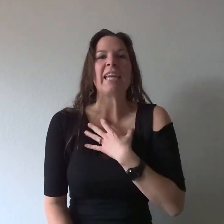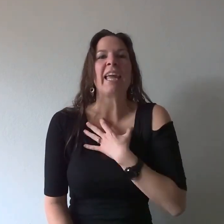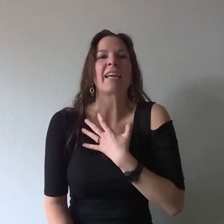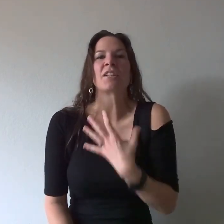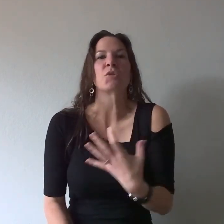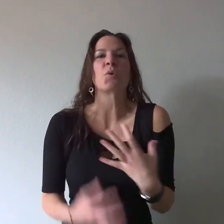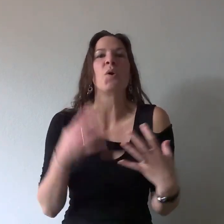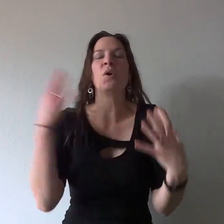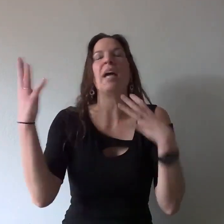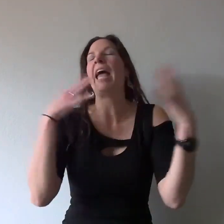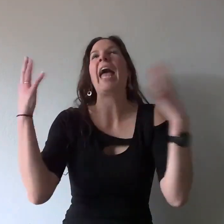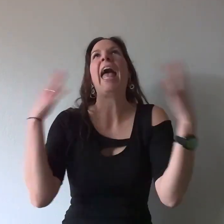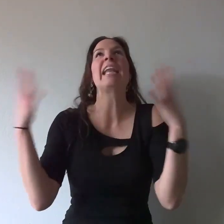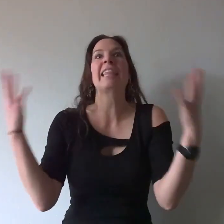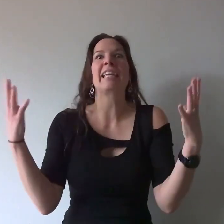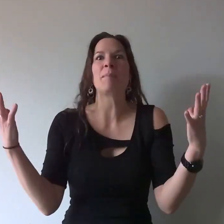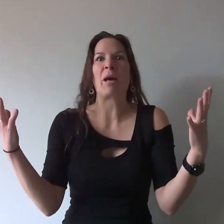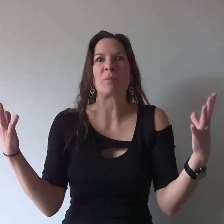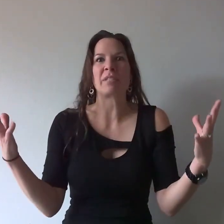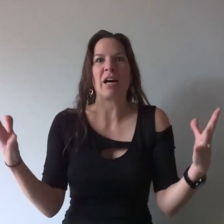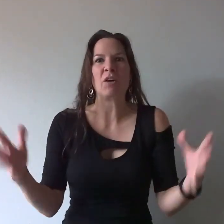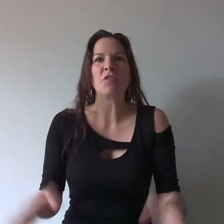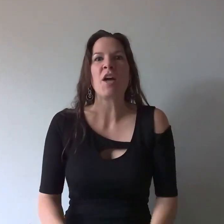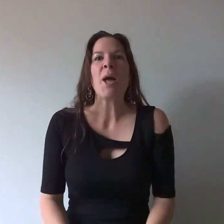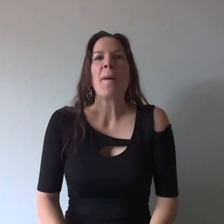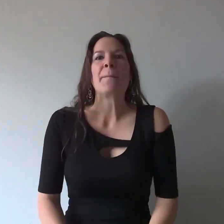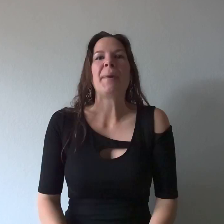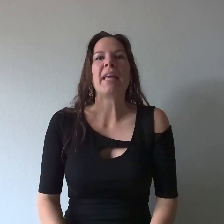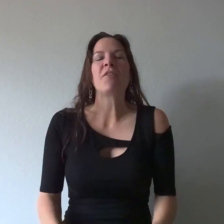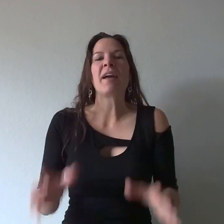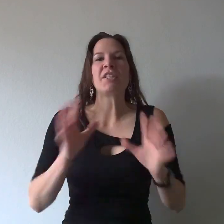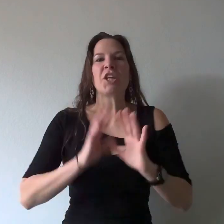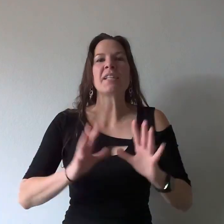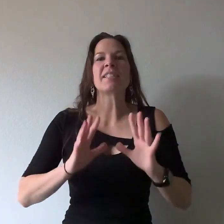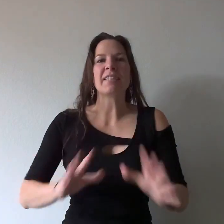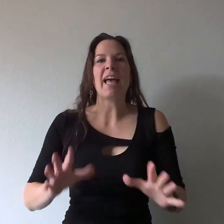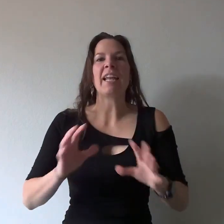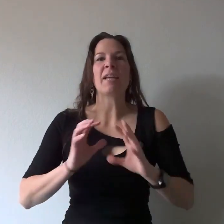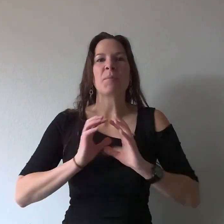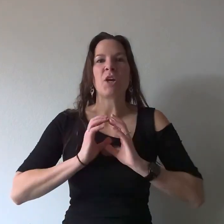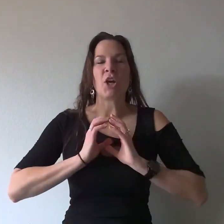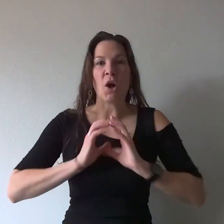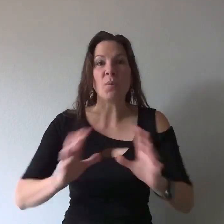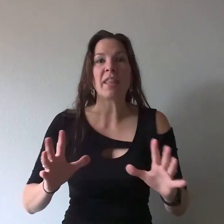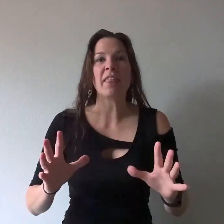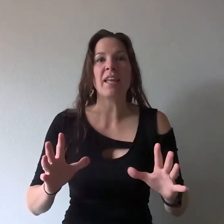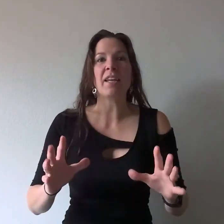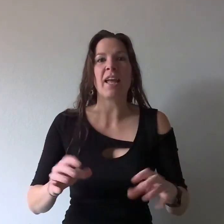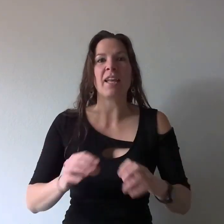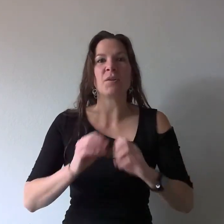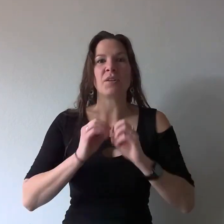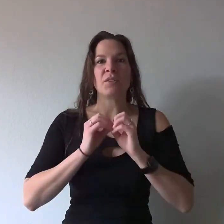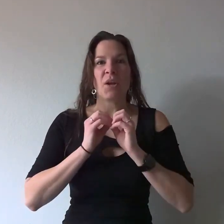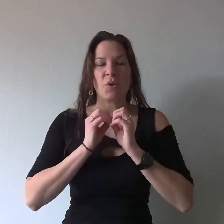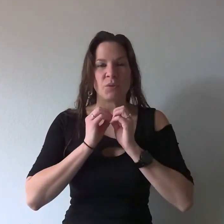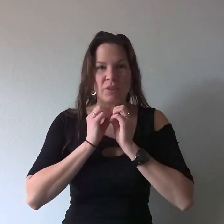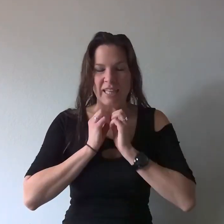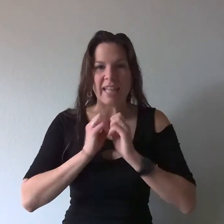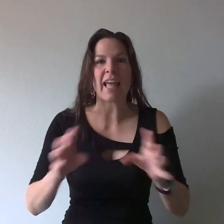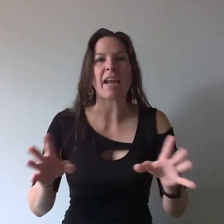can't control anything about himself but if I just let him go with it and you know let that